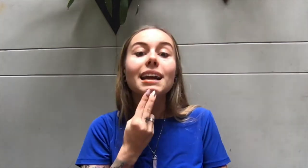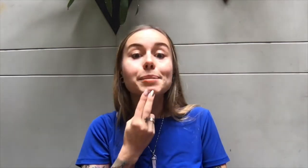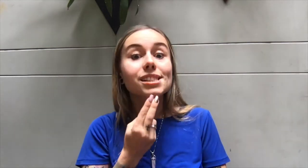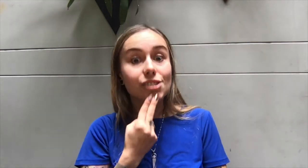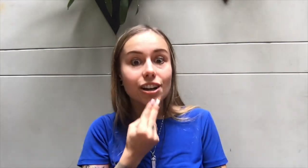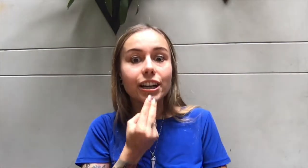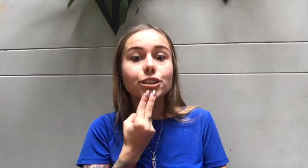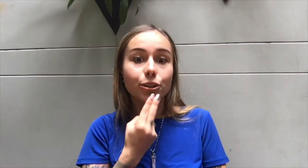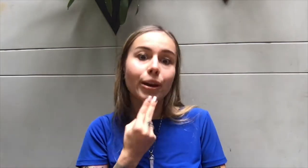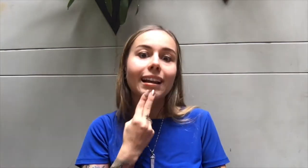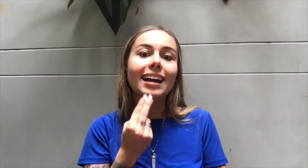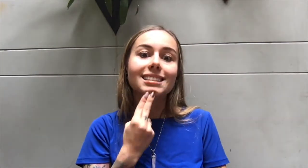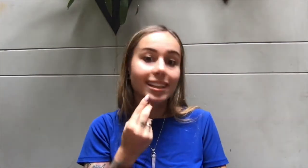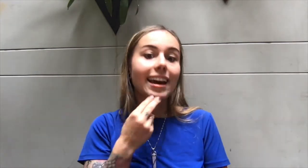And I'm starting doing that today.